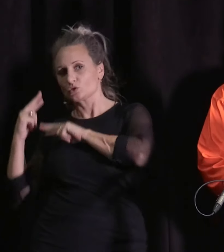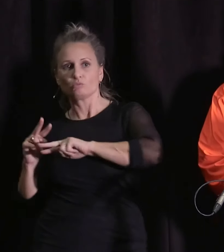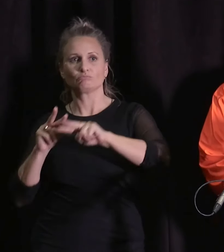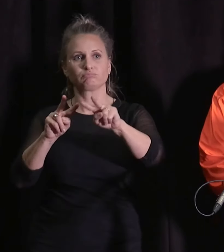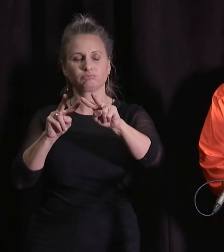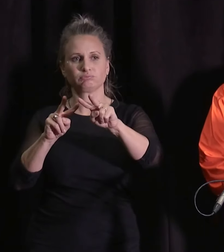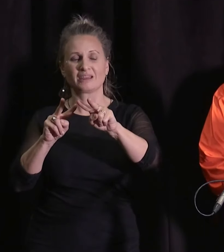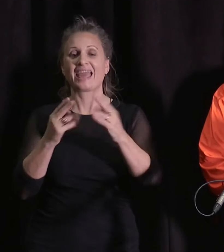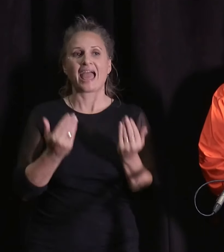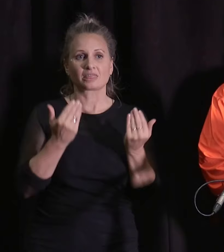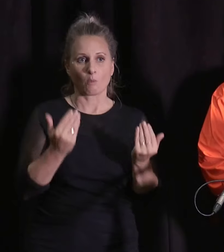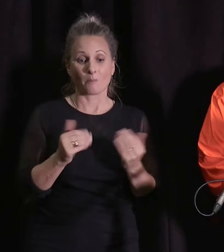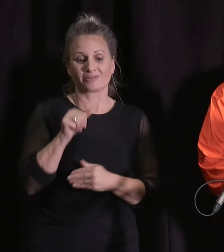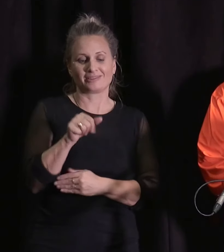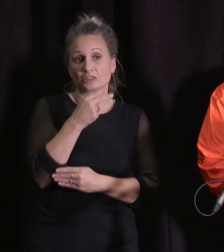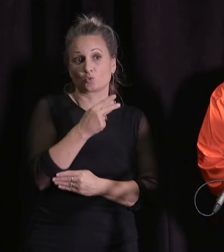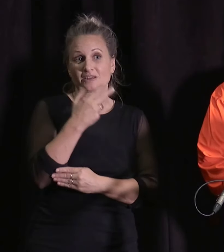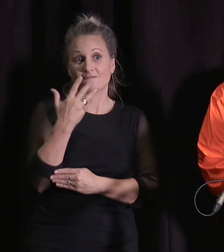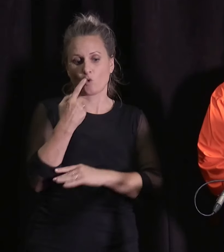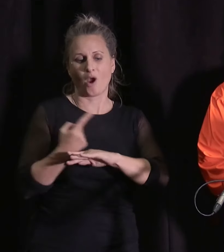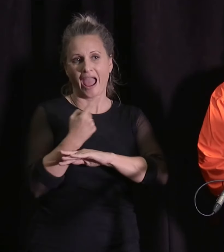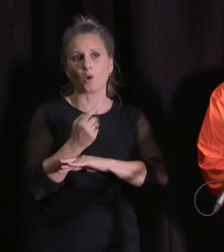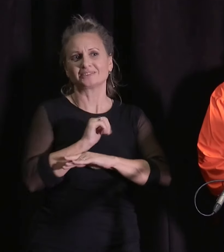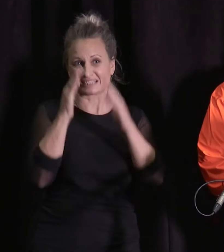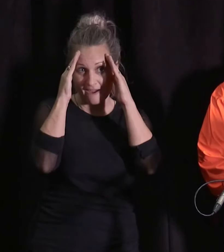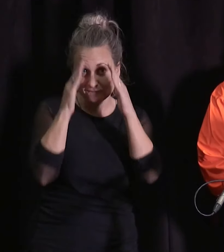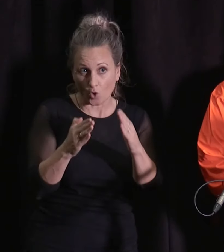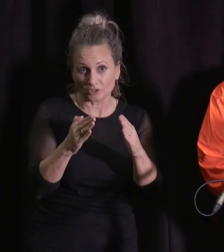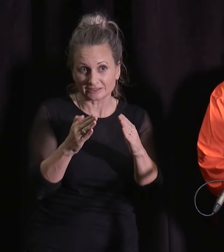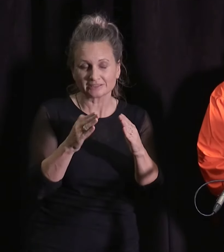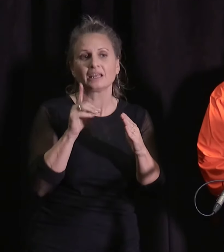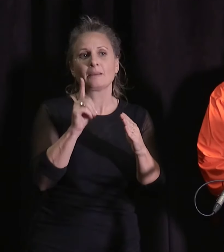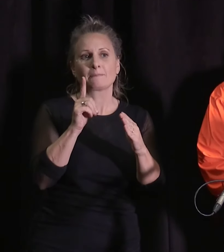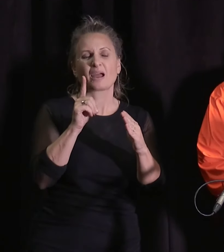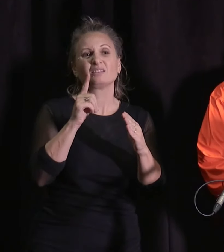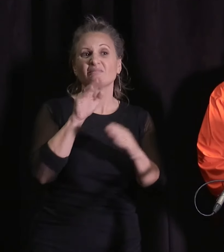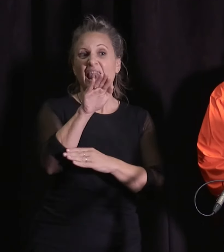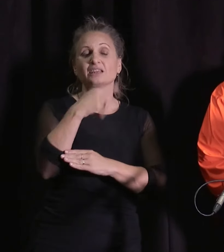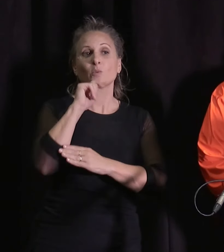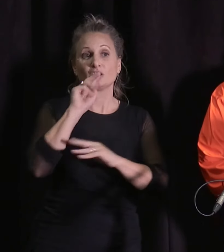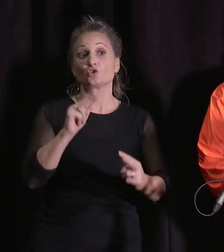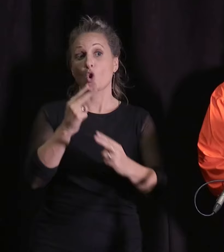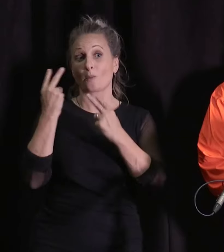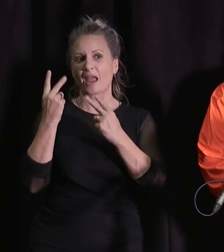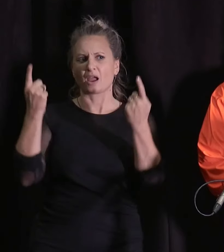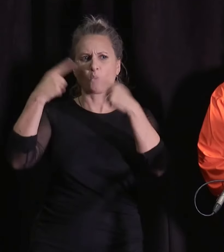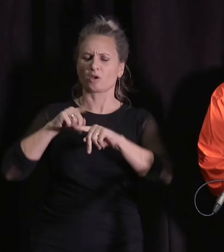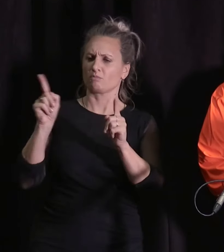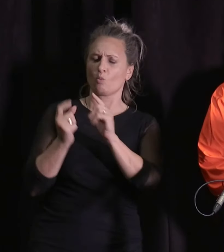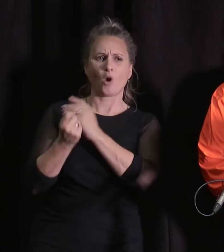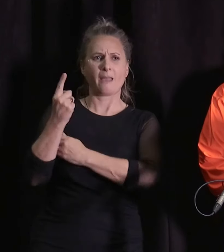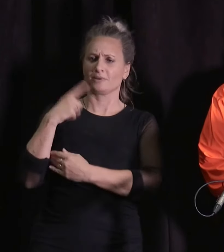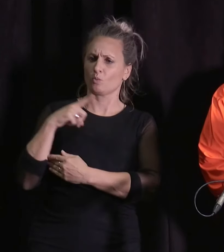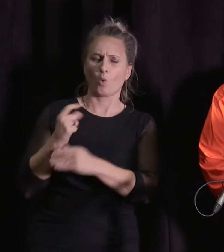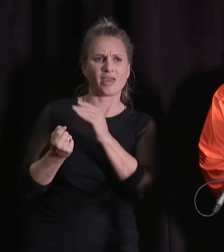through the next 24 to 48 hours but I think clearly we will need to have a look back and see what happened why it happened and make sure that we're